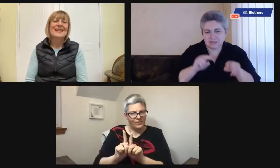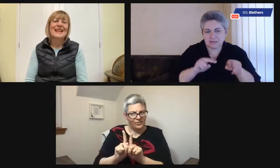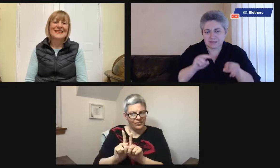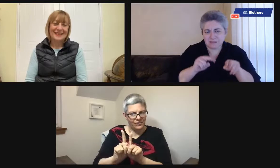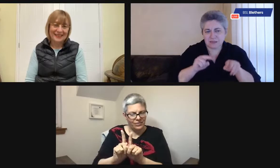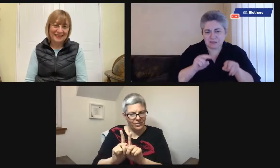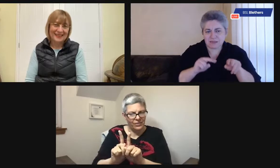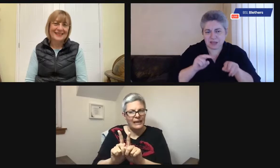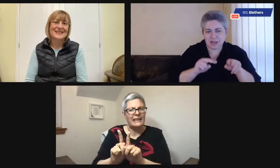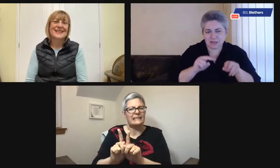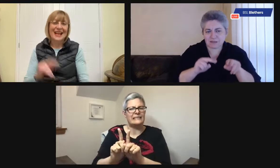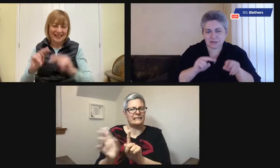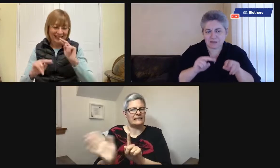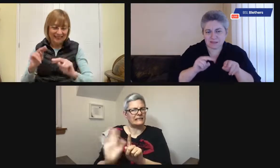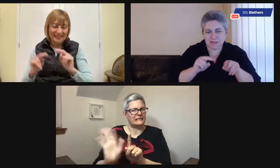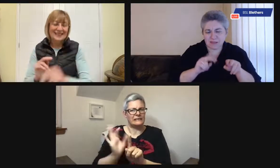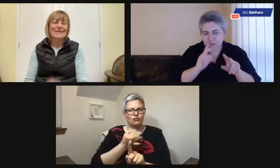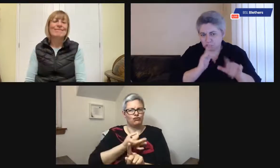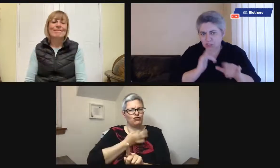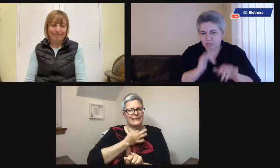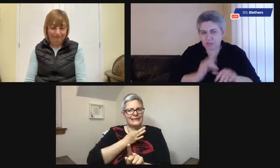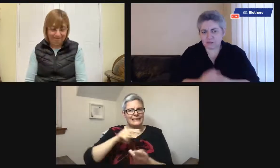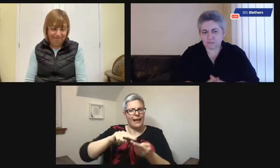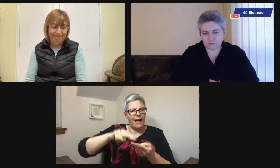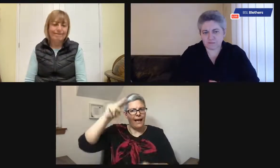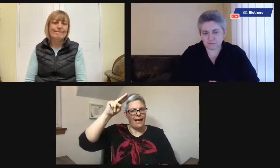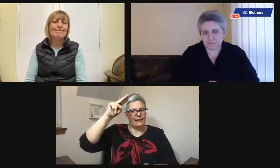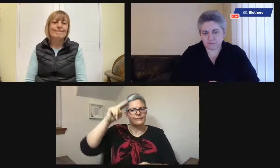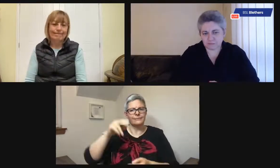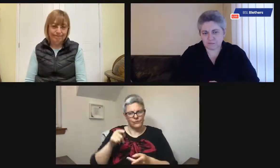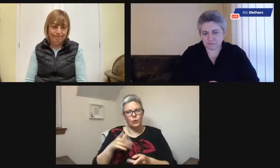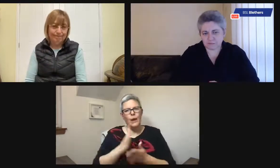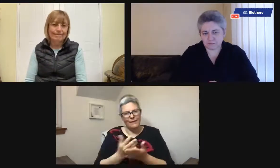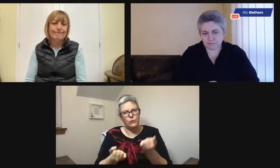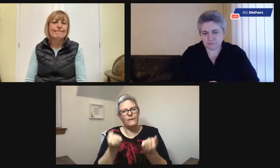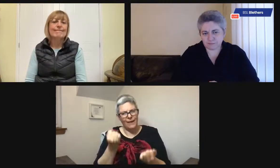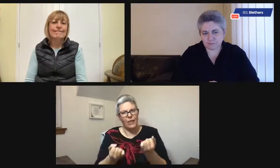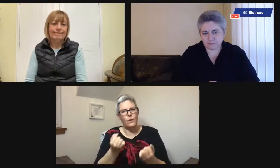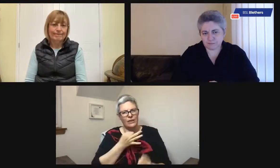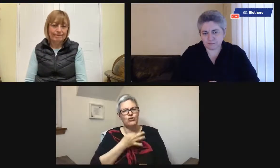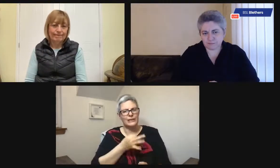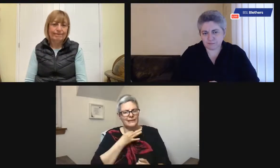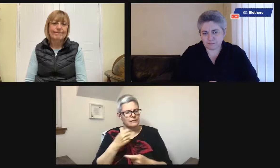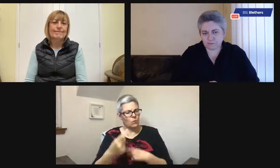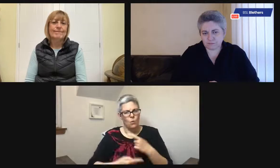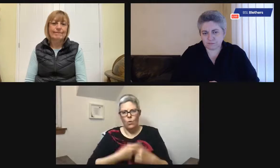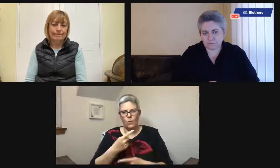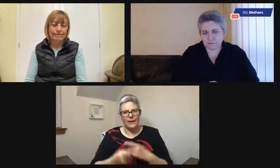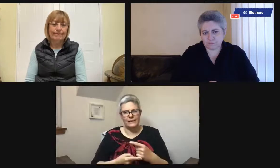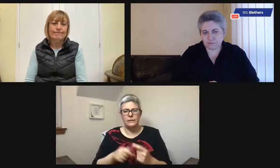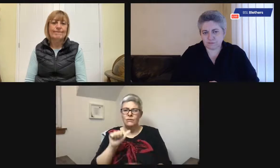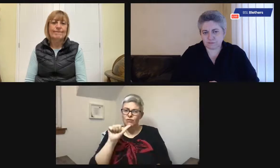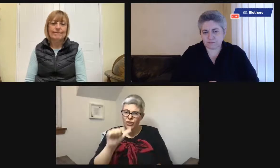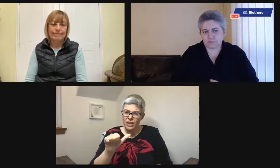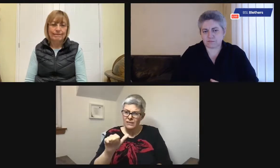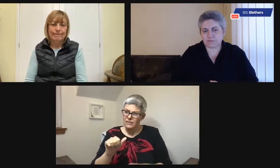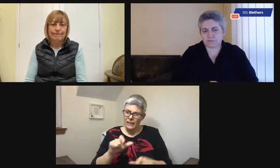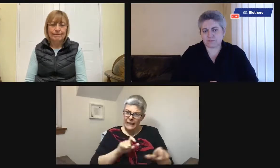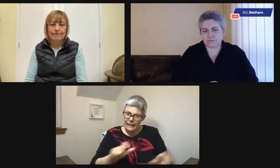independence they can achieve with support, with guidance. Try not to make